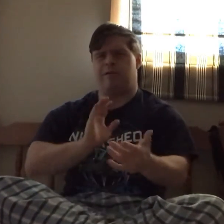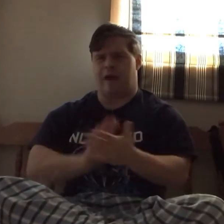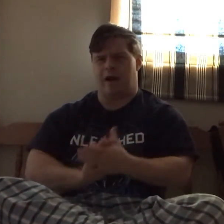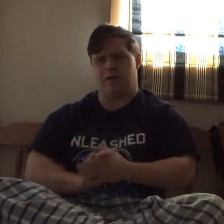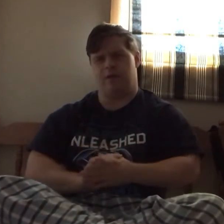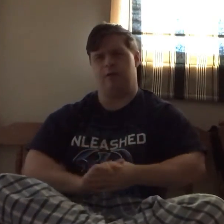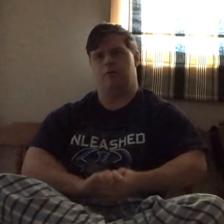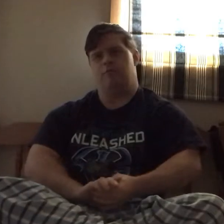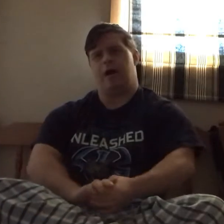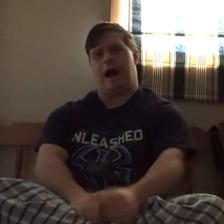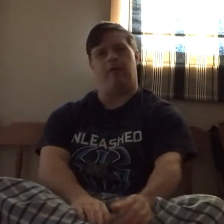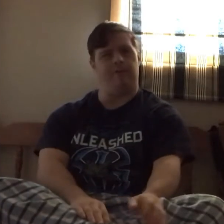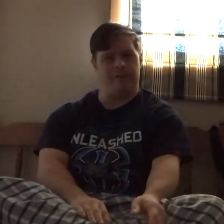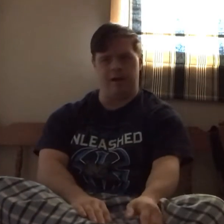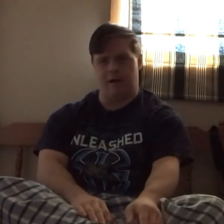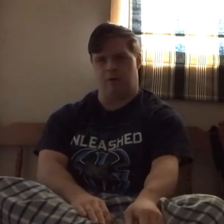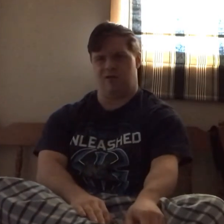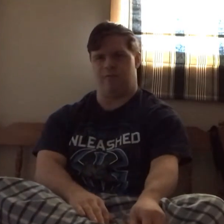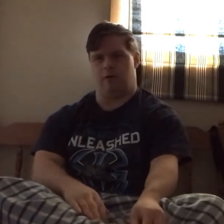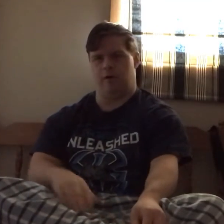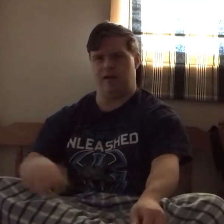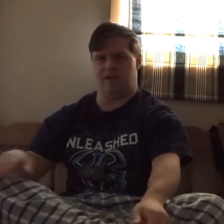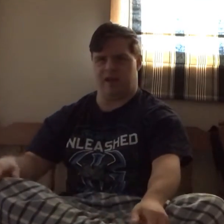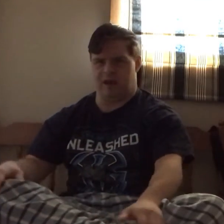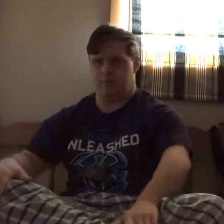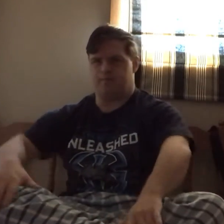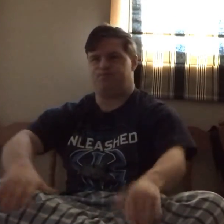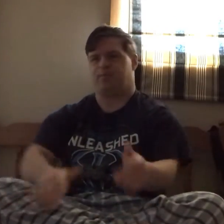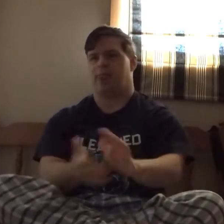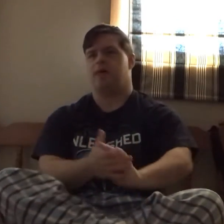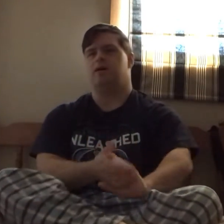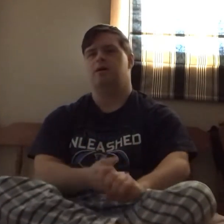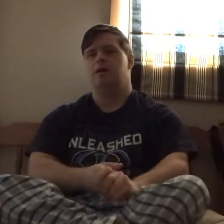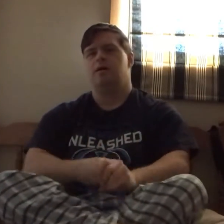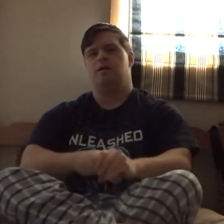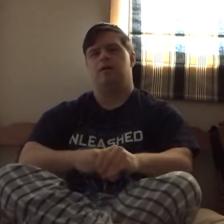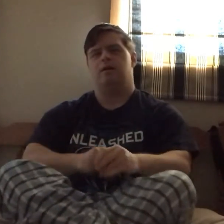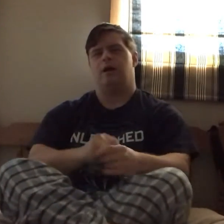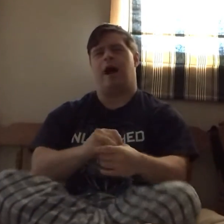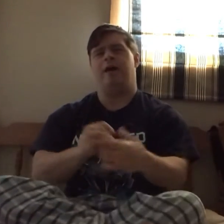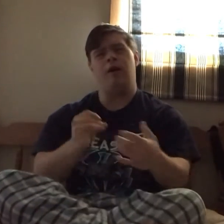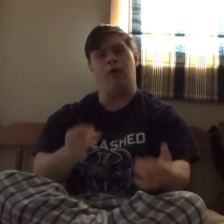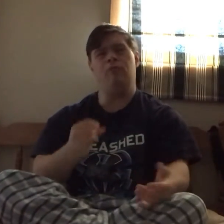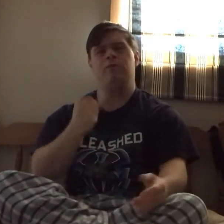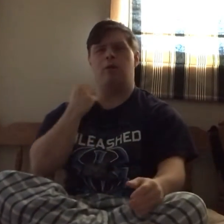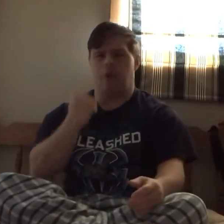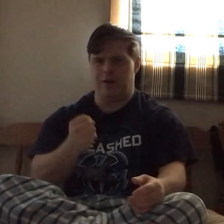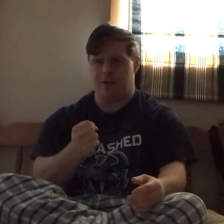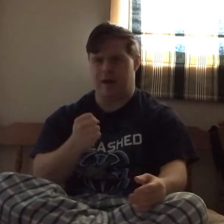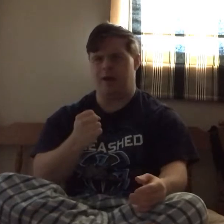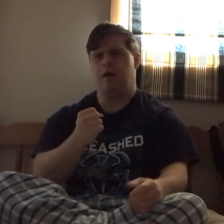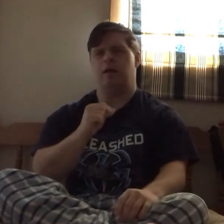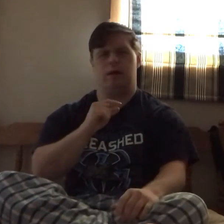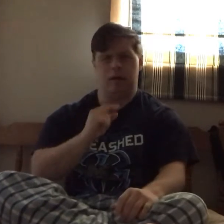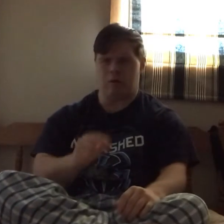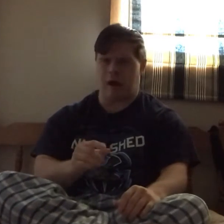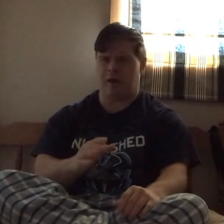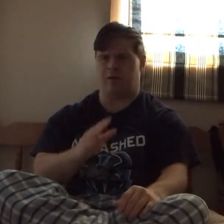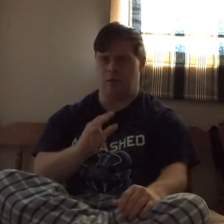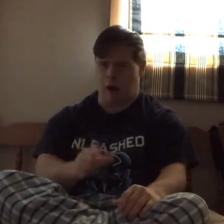get to our videos more easily. I know the one thing you guys know